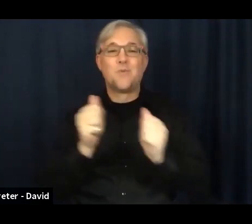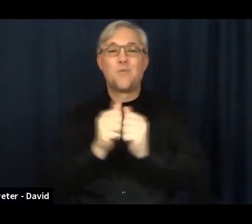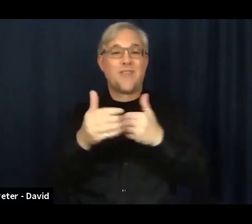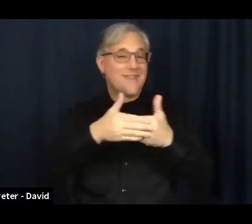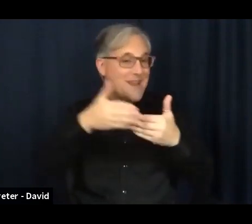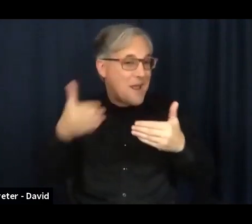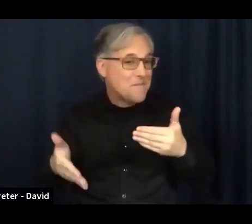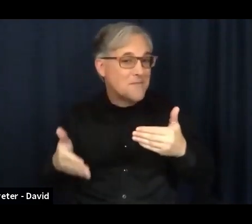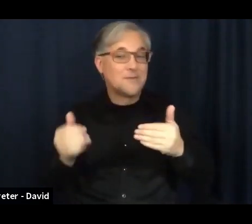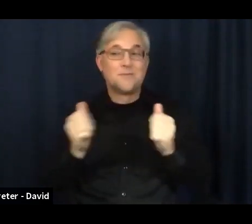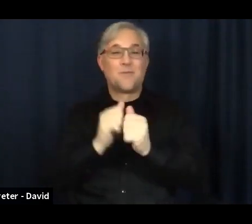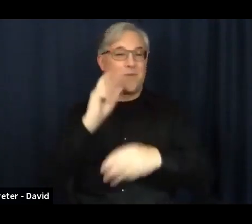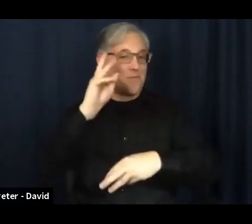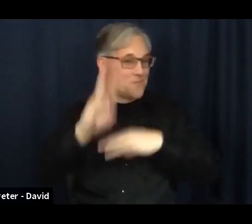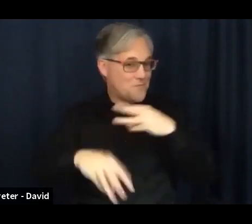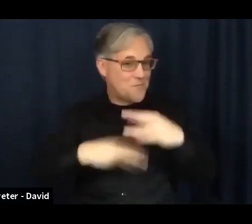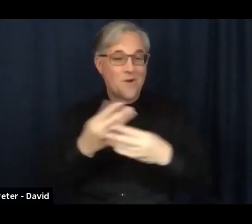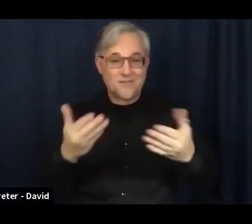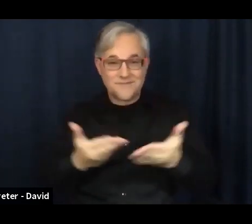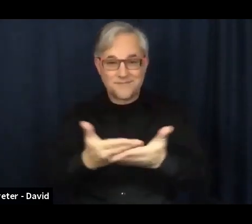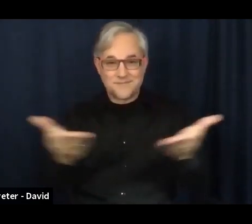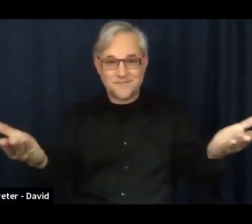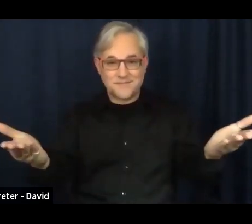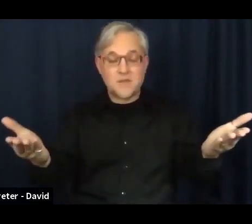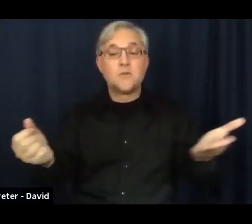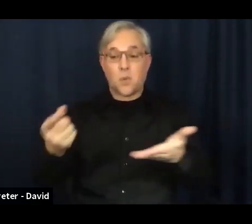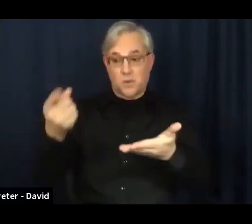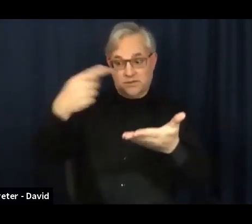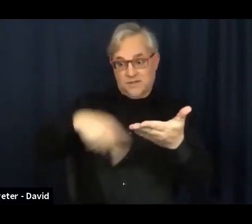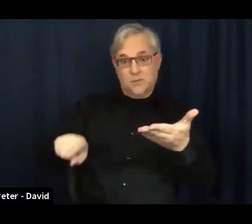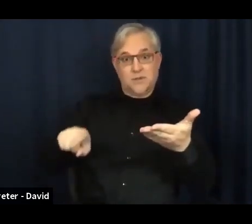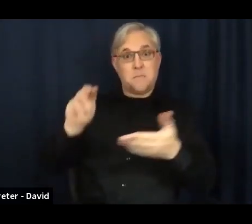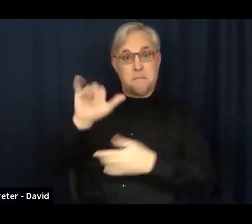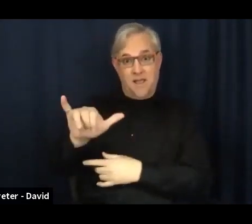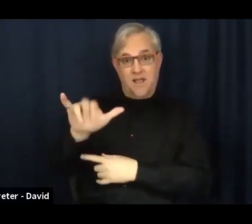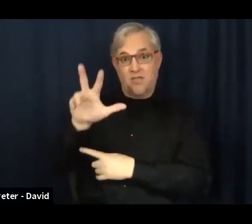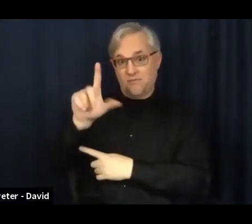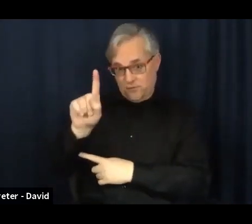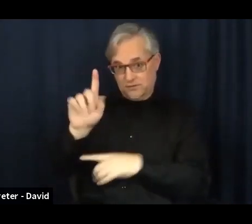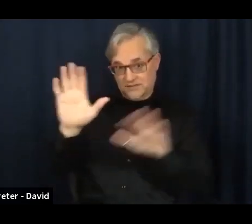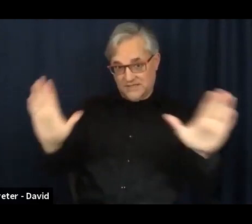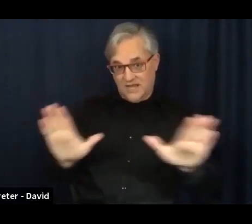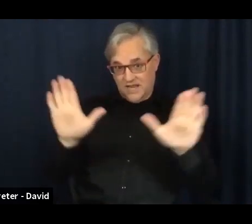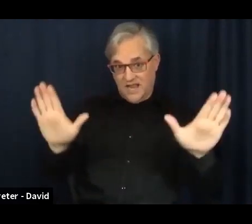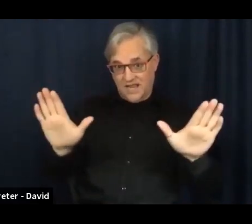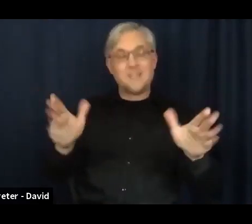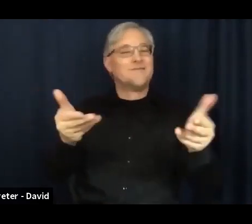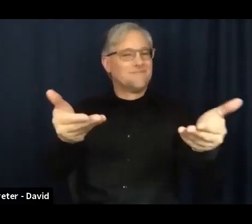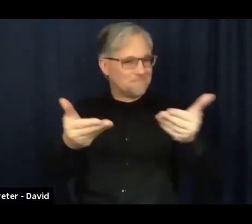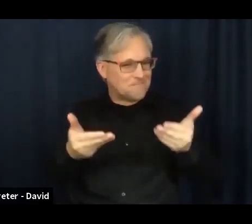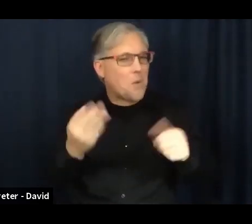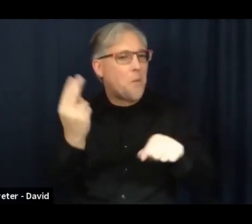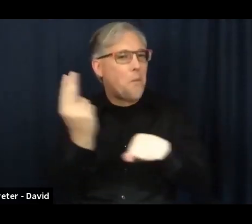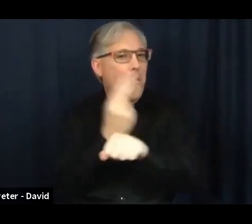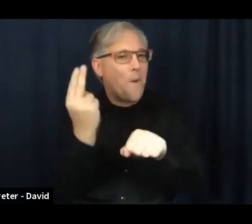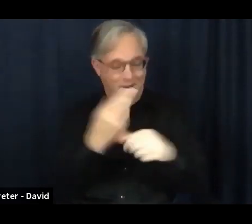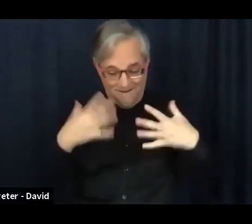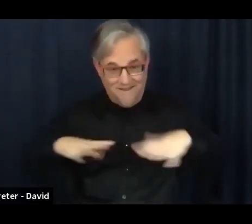red clothes next Sunday, the 31st, and also let you know that it will be a special worship service